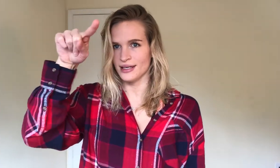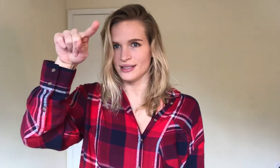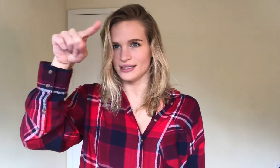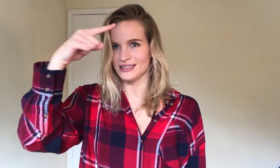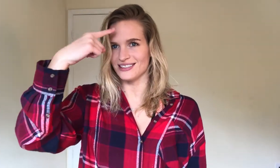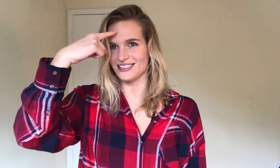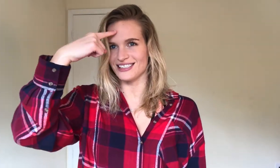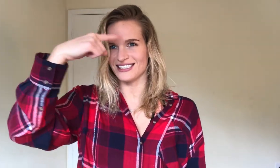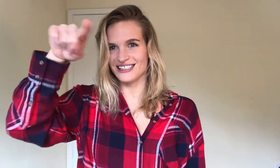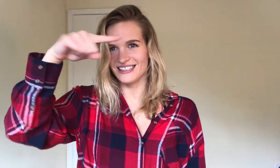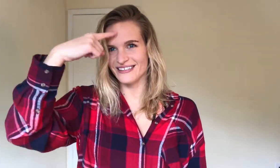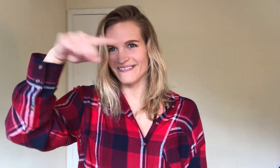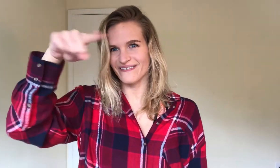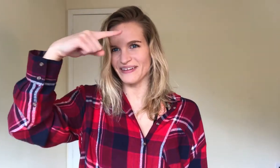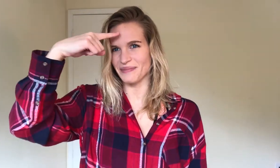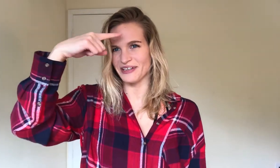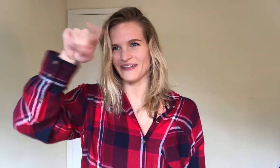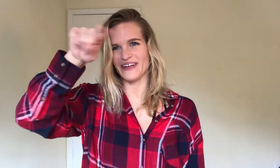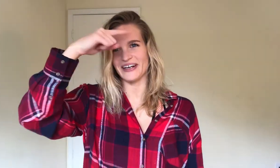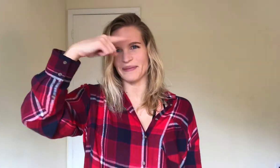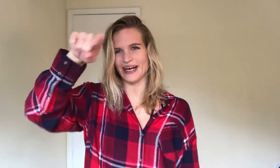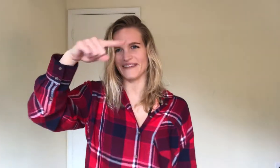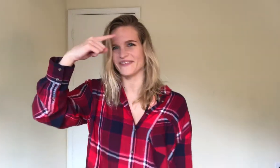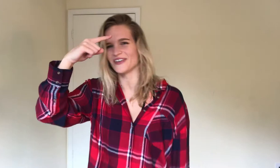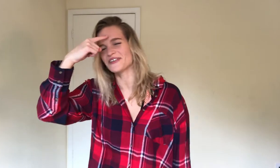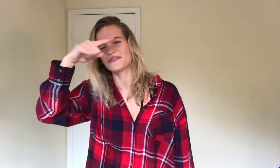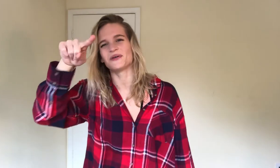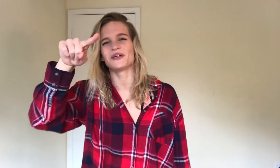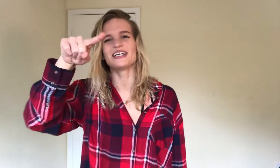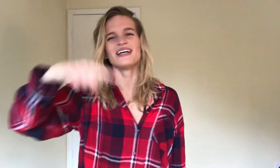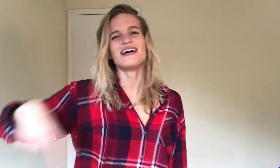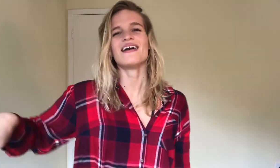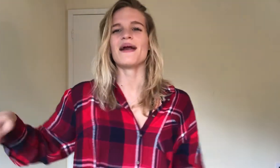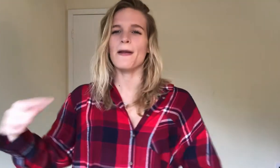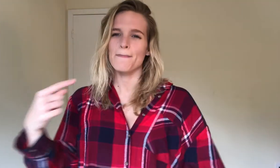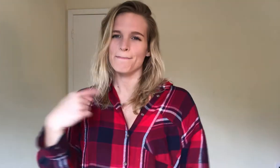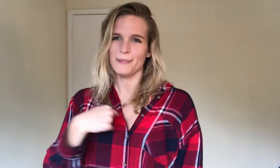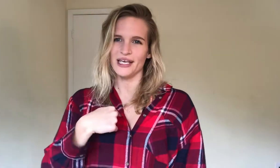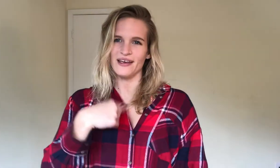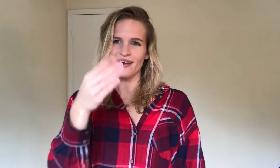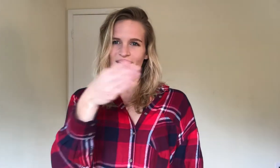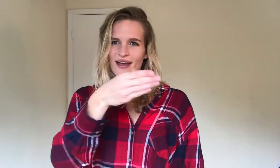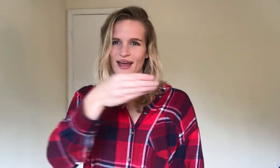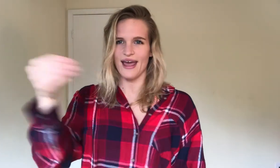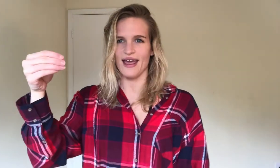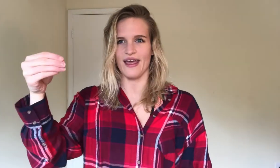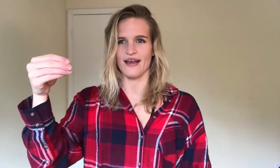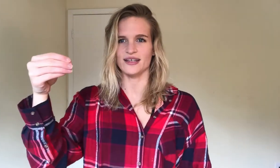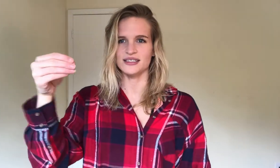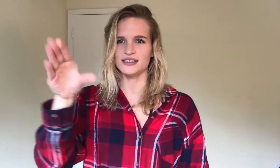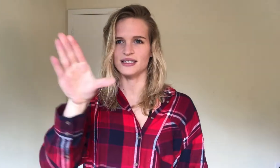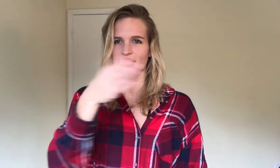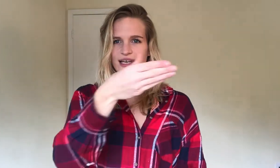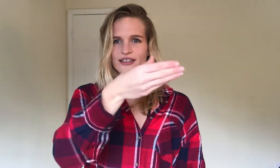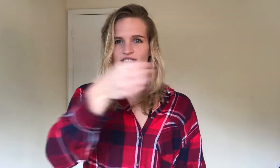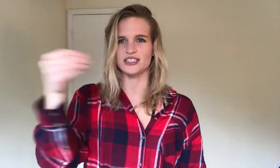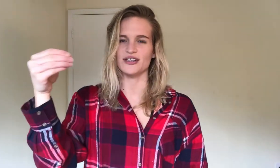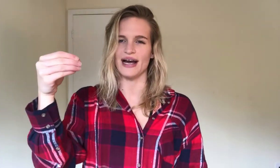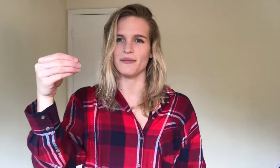let's see, just flip your finger back and forth, for me and, and you just grab,